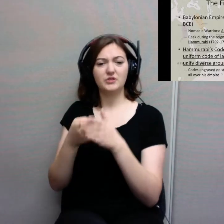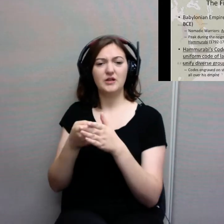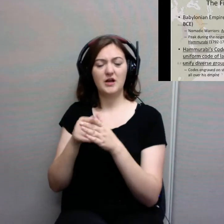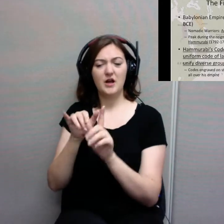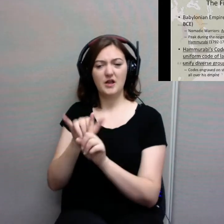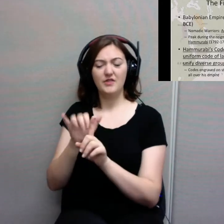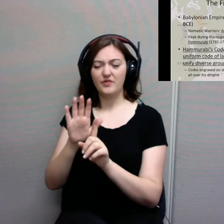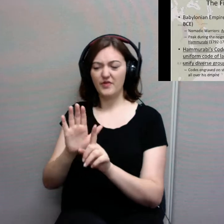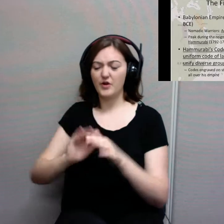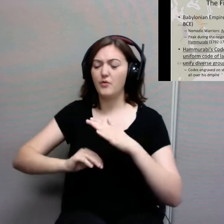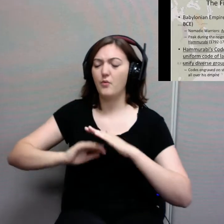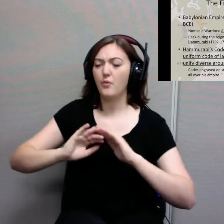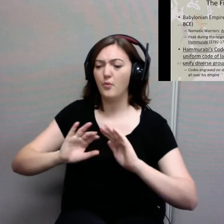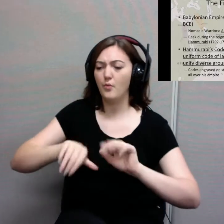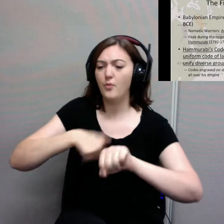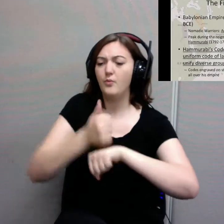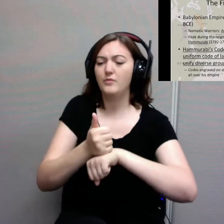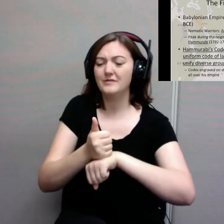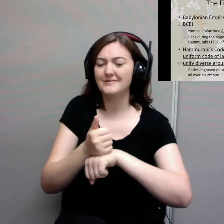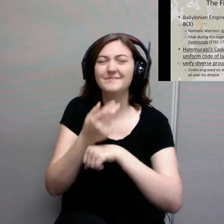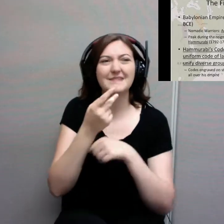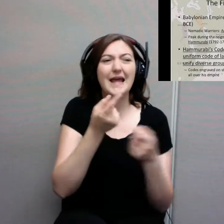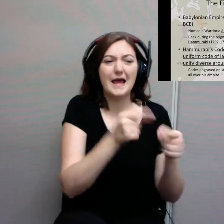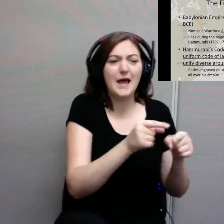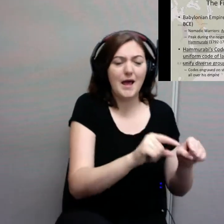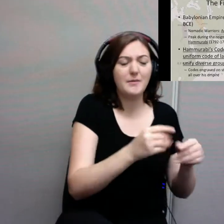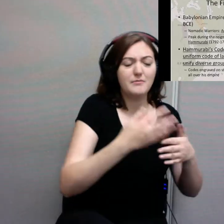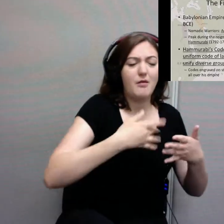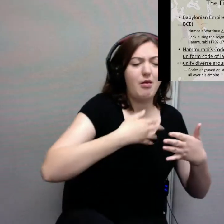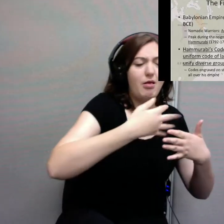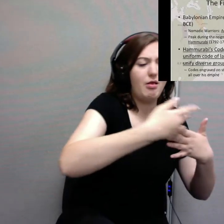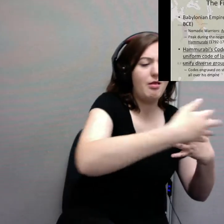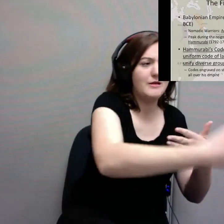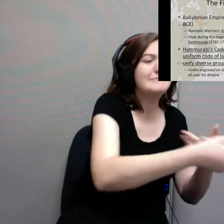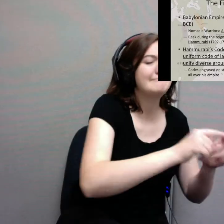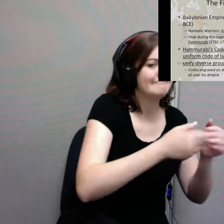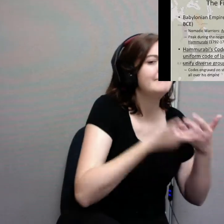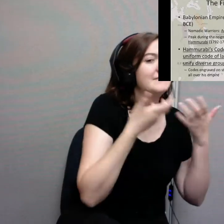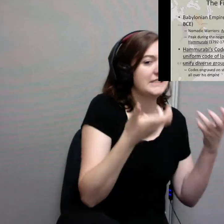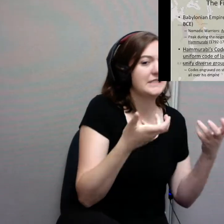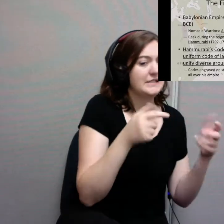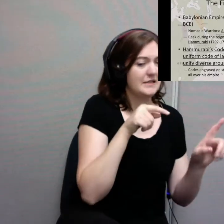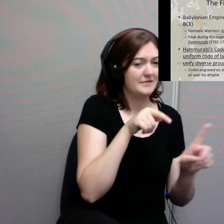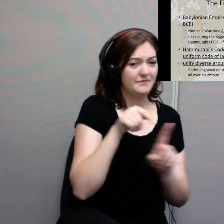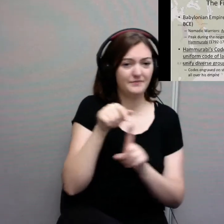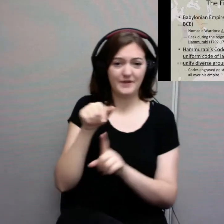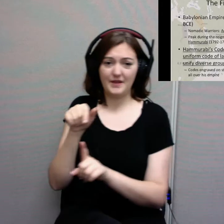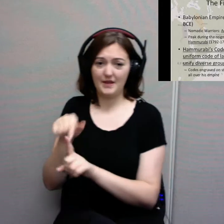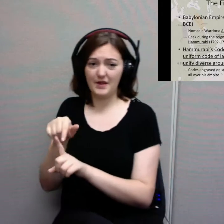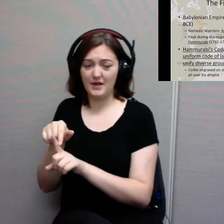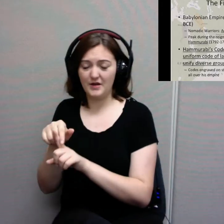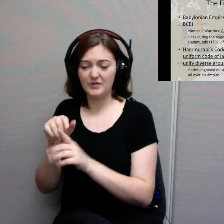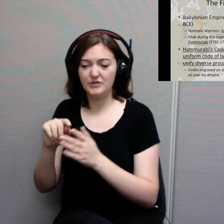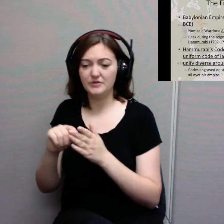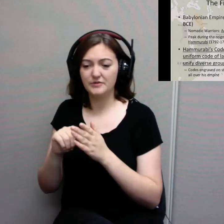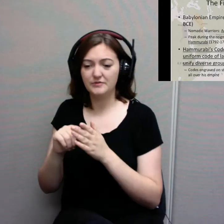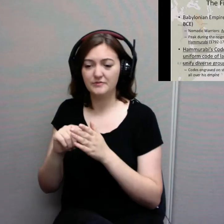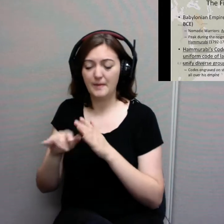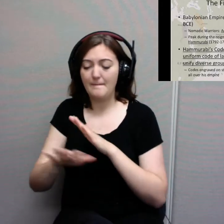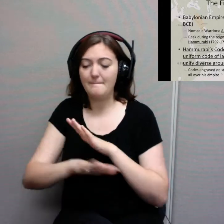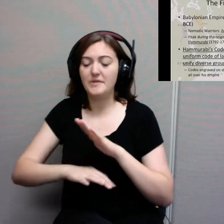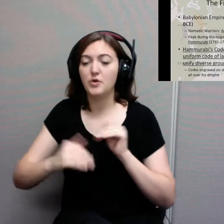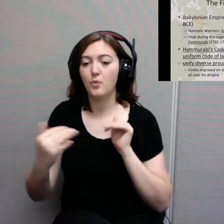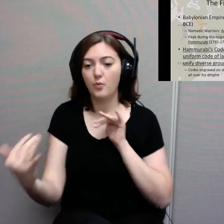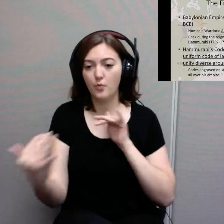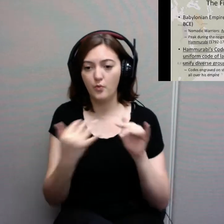civilizations that take power, is that their civilization is based on war. The reason why is they are nomadic. They are constantly